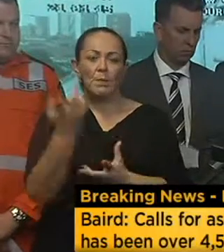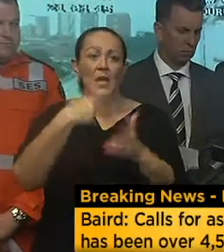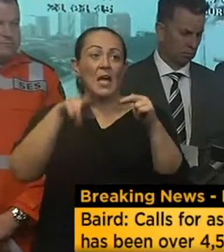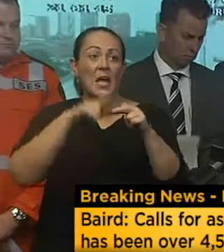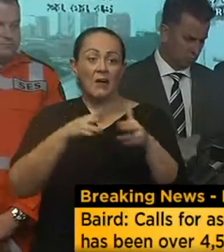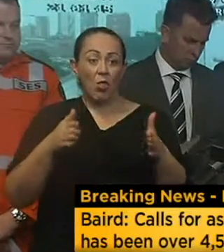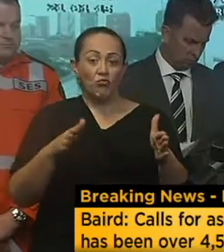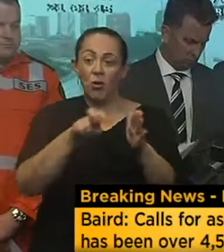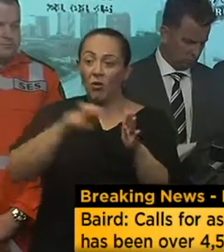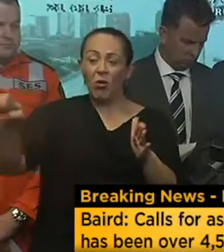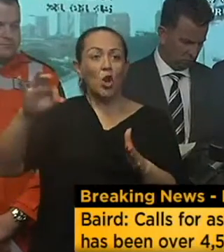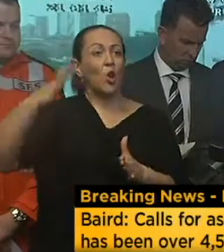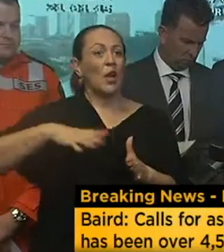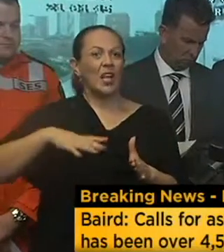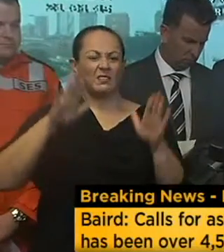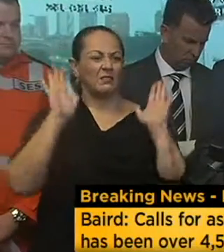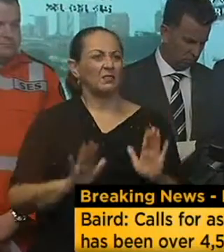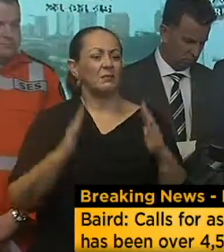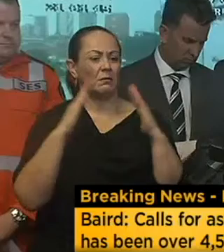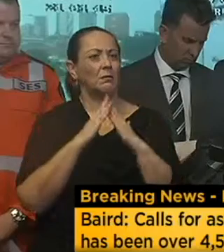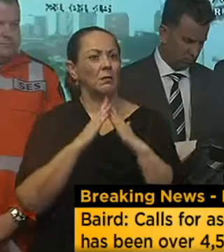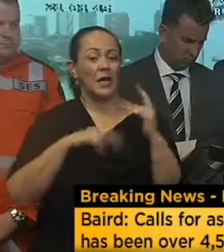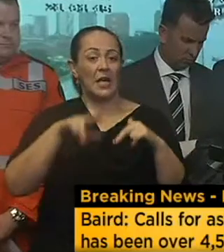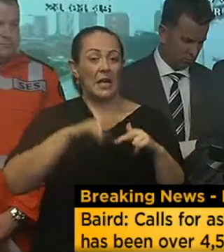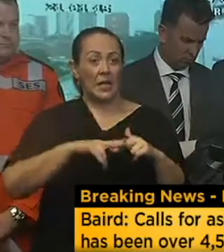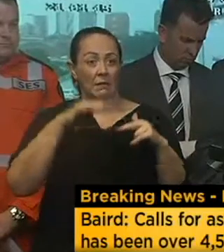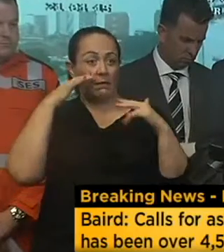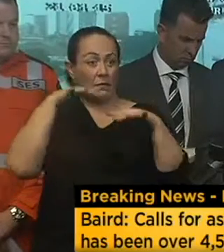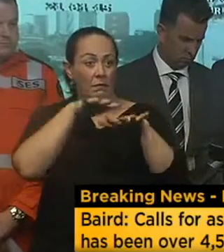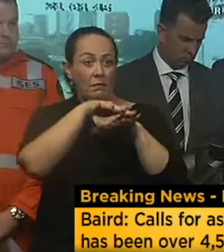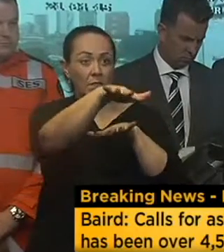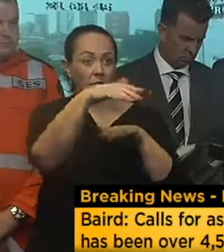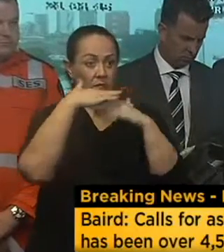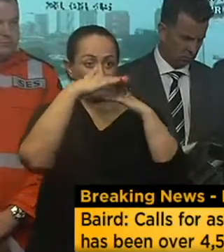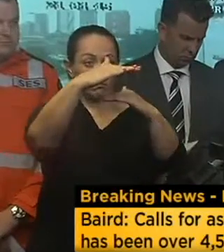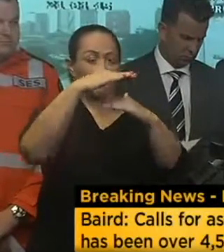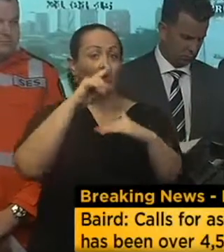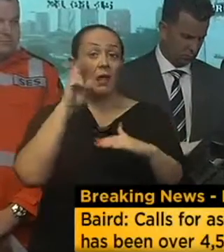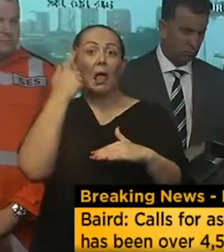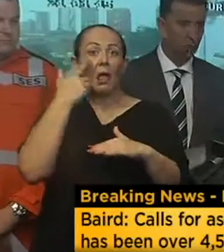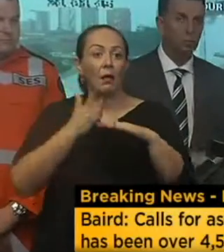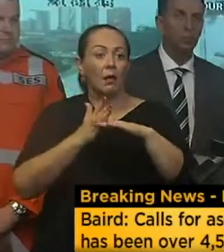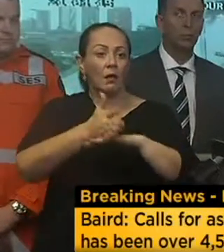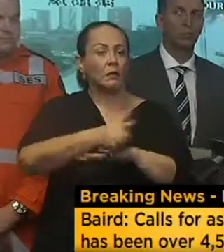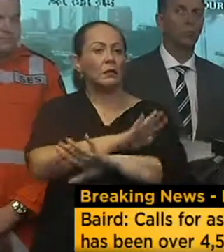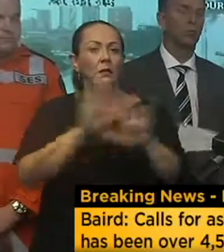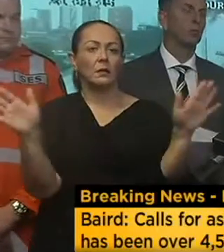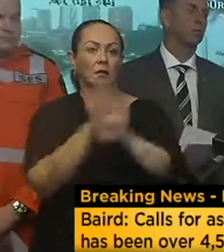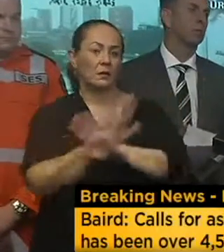a road, don't do it. If you cannot see a road because of flooding, don't attempt to go over it.